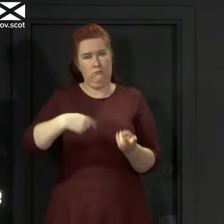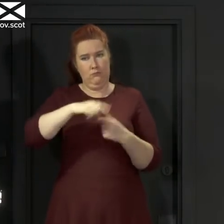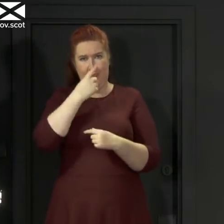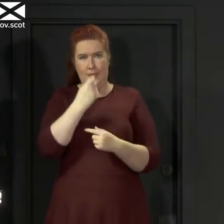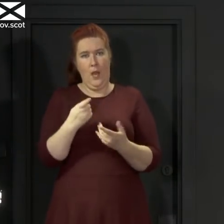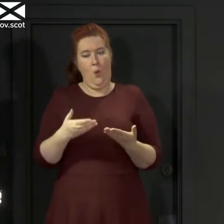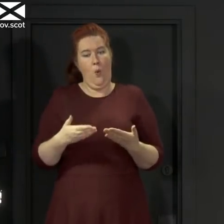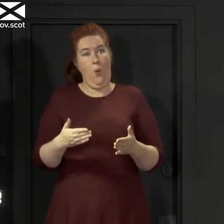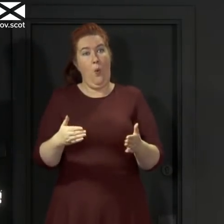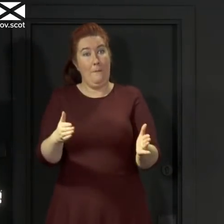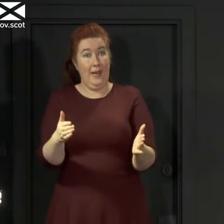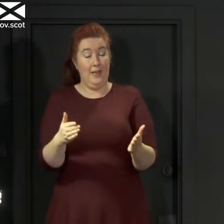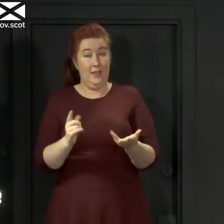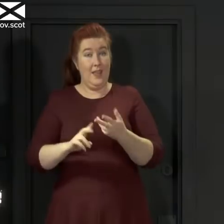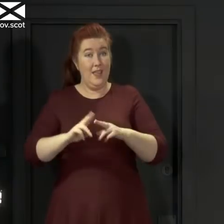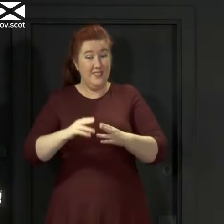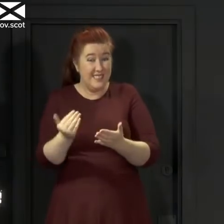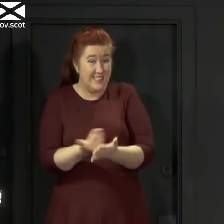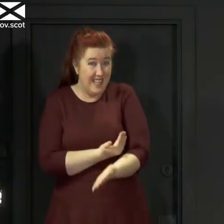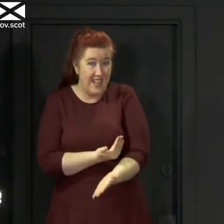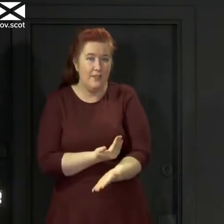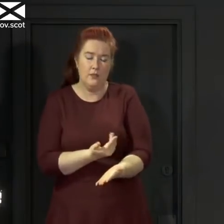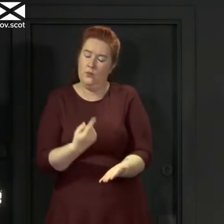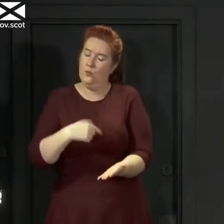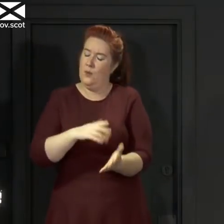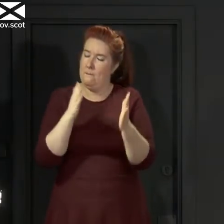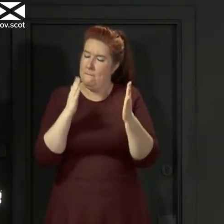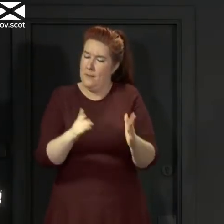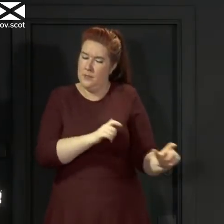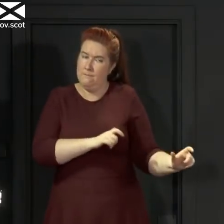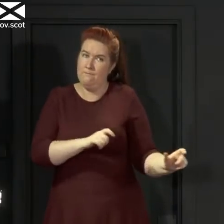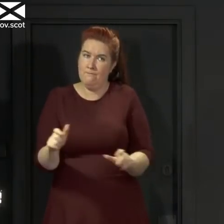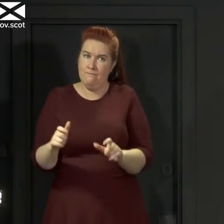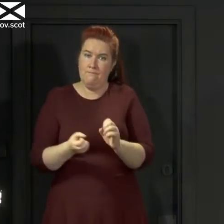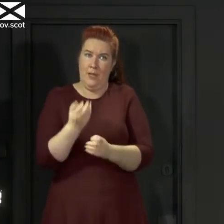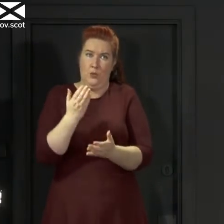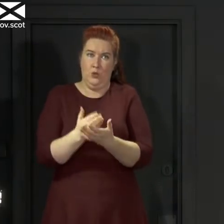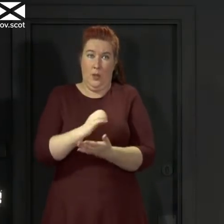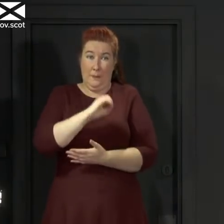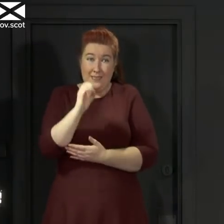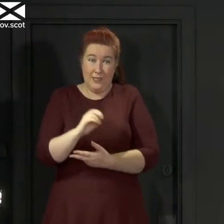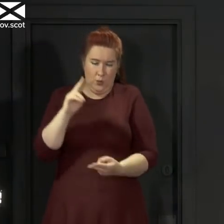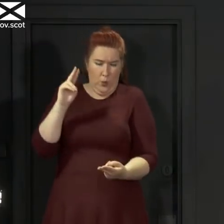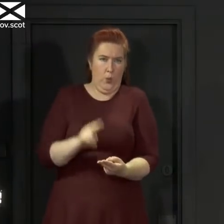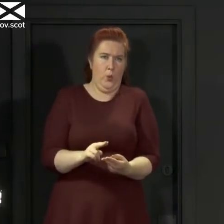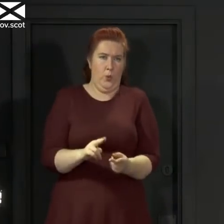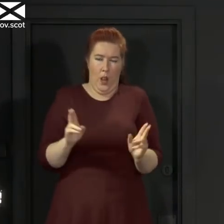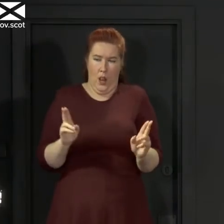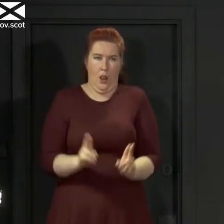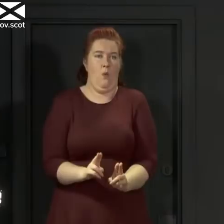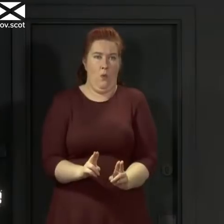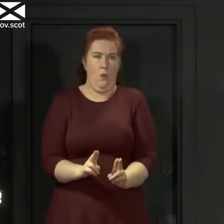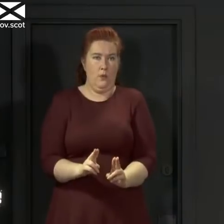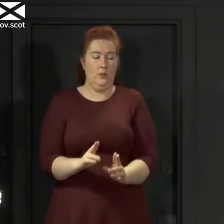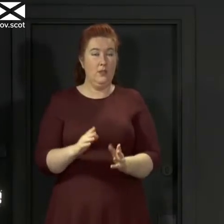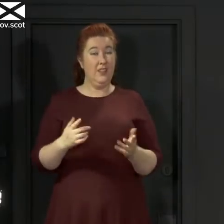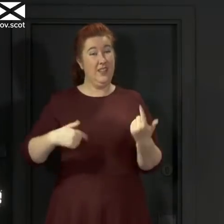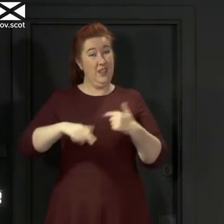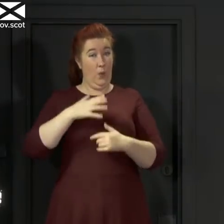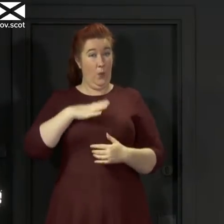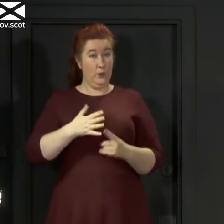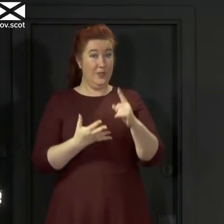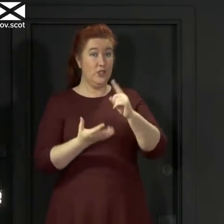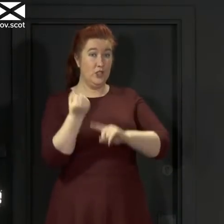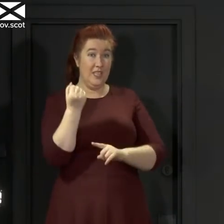steps out of lockdown safely is if we continue to keep this virus at very low levels. And achieving that now more than ever